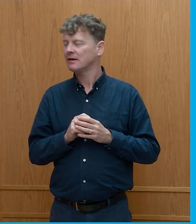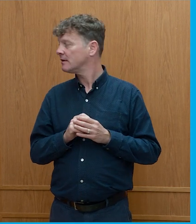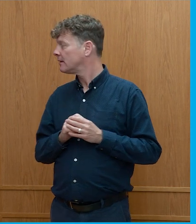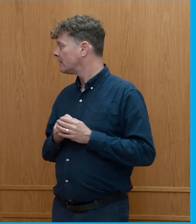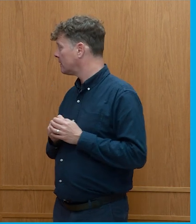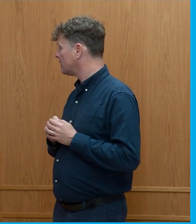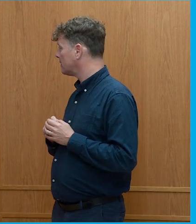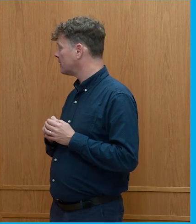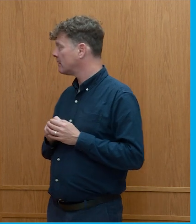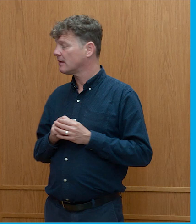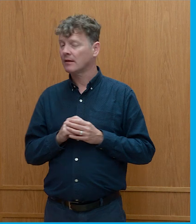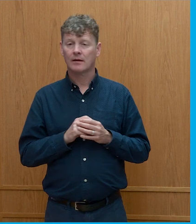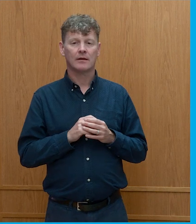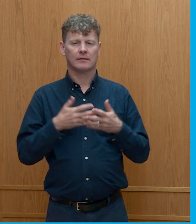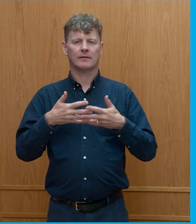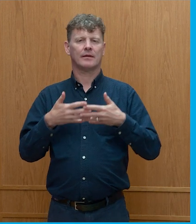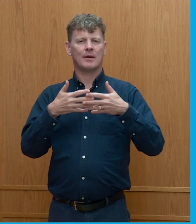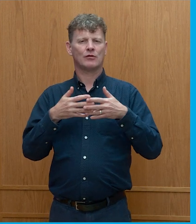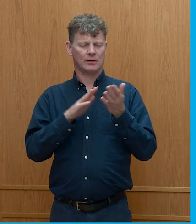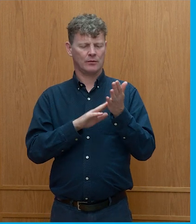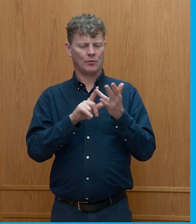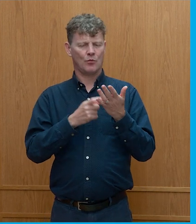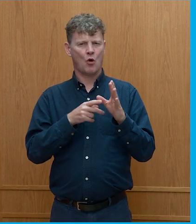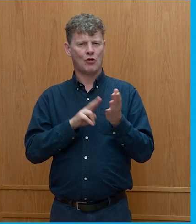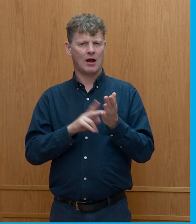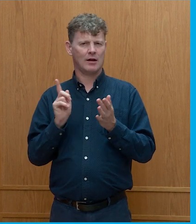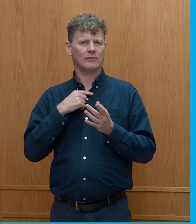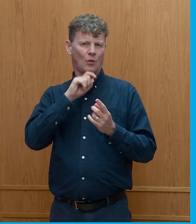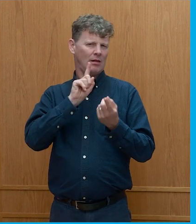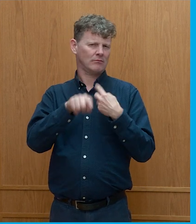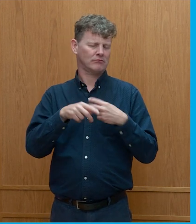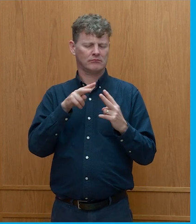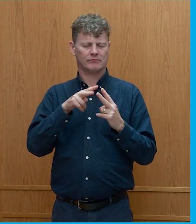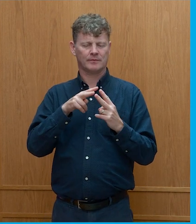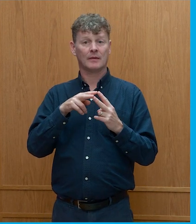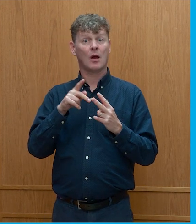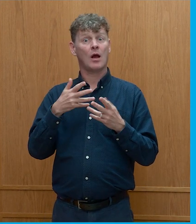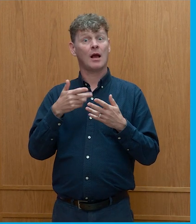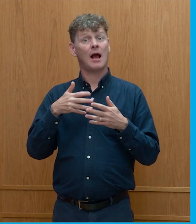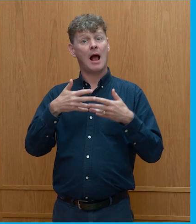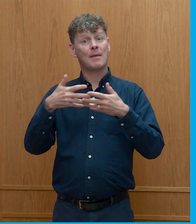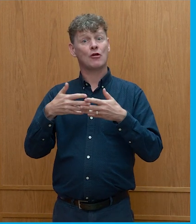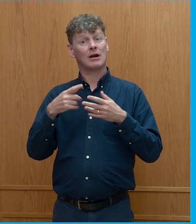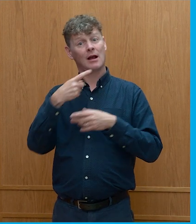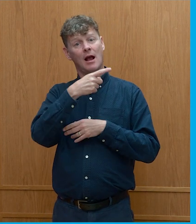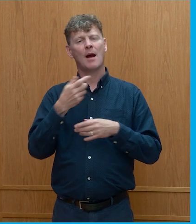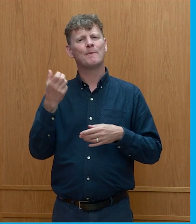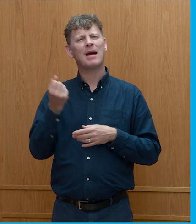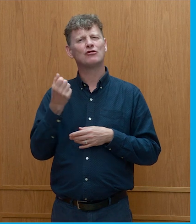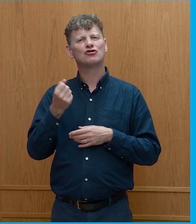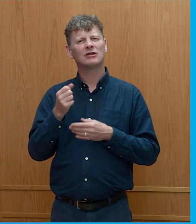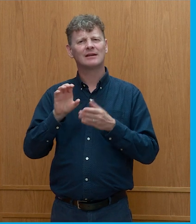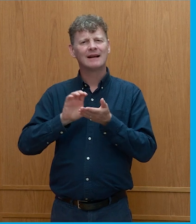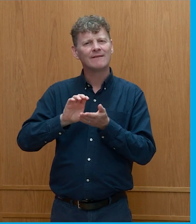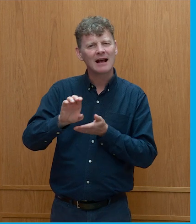address two of your things um so in the united states on the pension side there's been a lot of back and forth of the